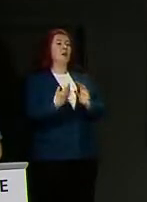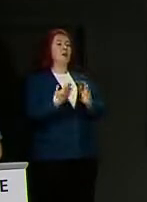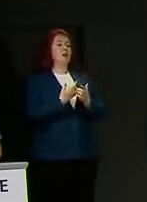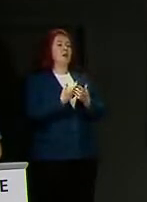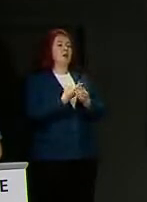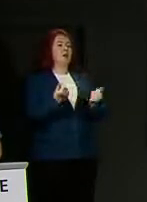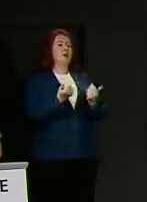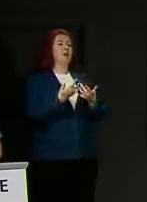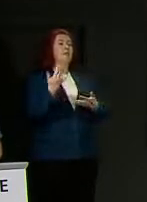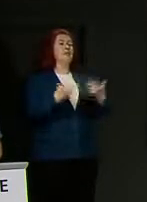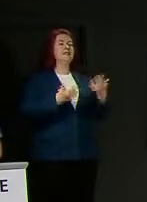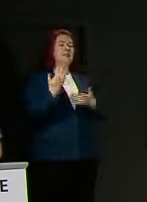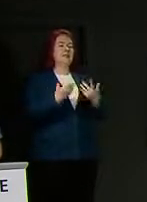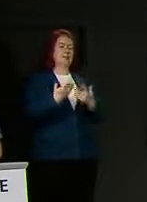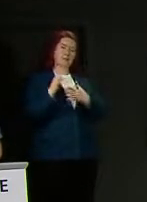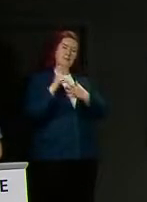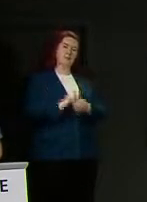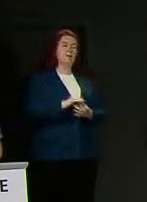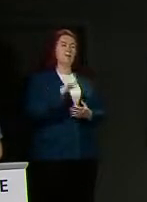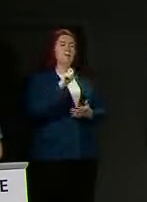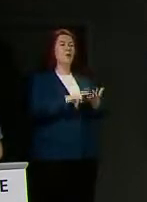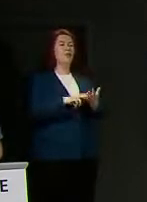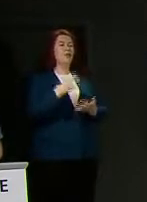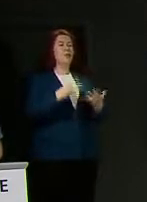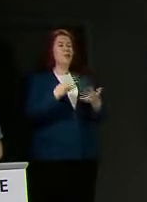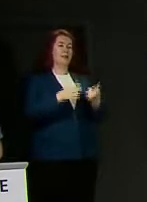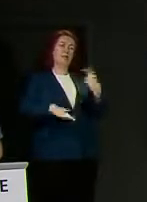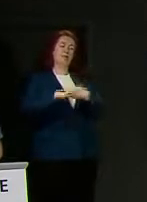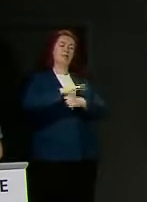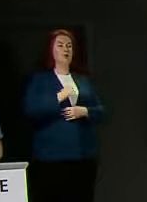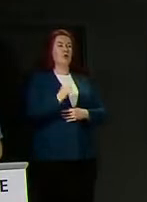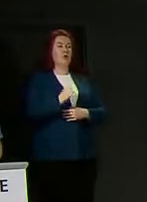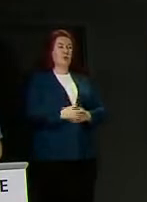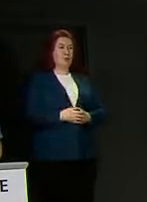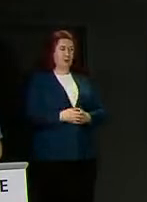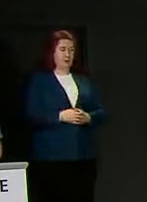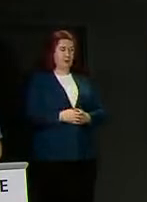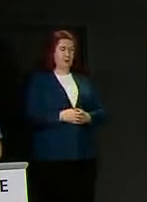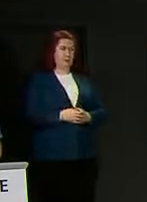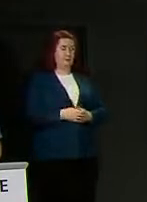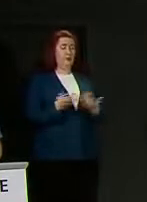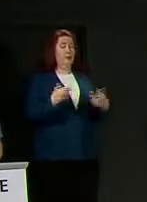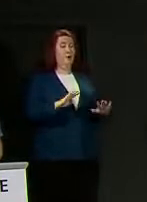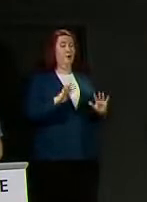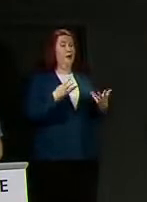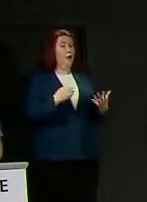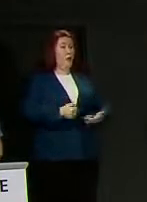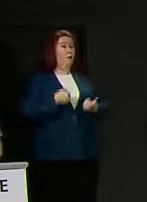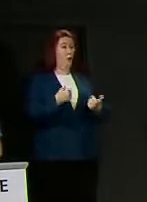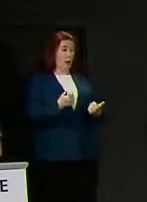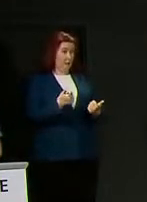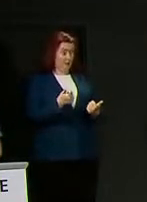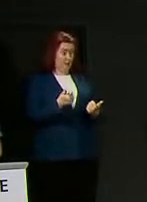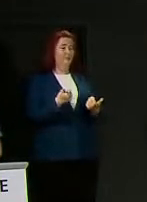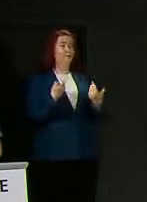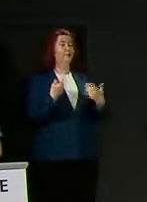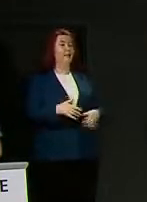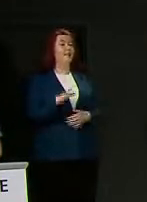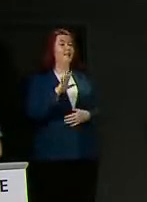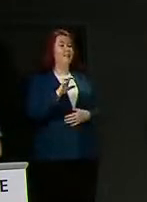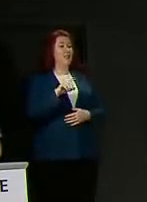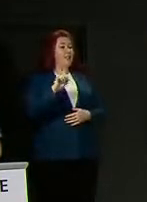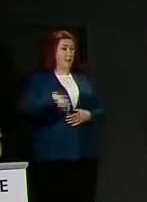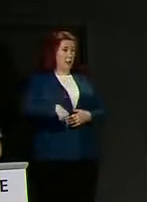the key statistics in relation to COVID-19 in Scotland. As at nine o'clock this morning, there have been 15